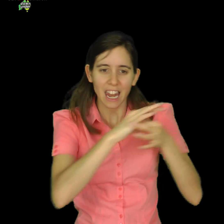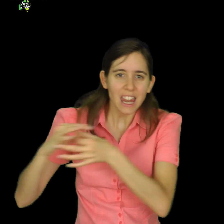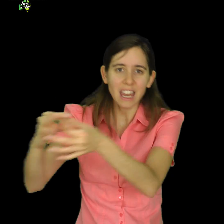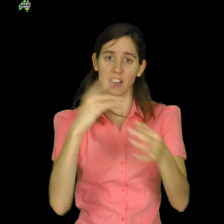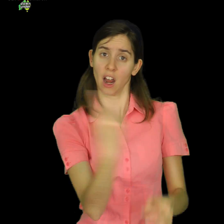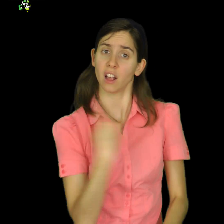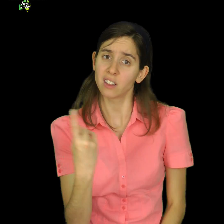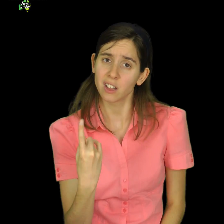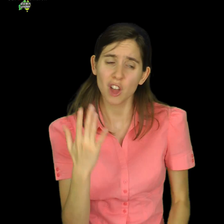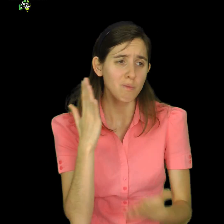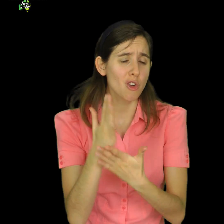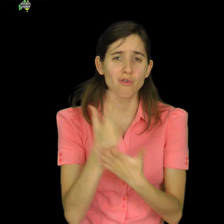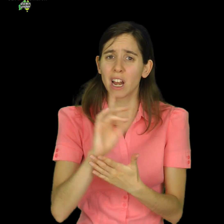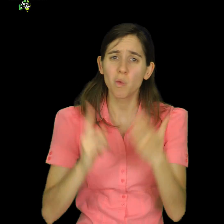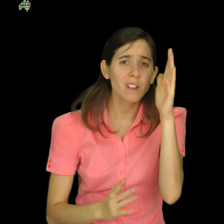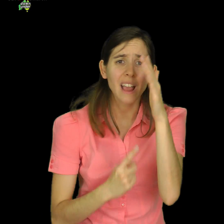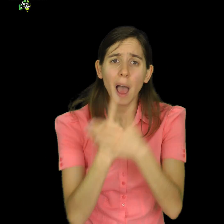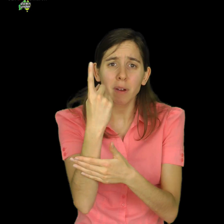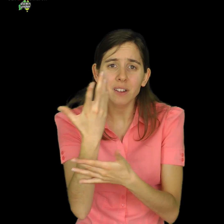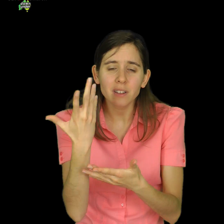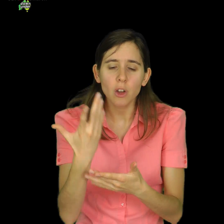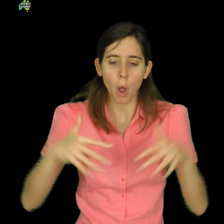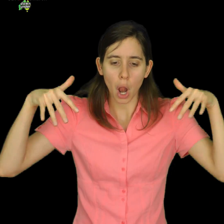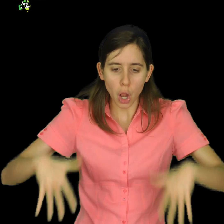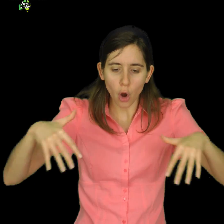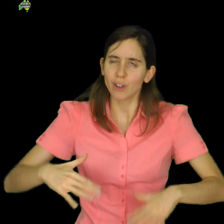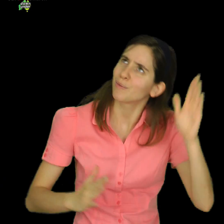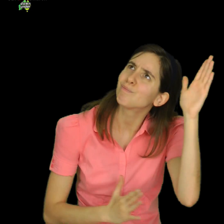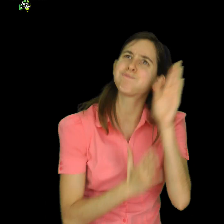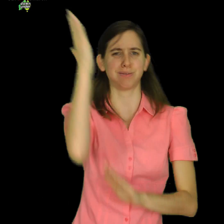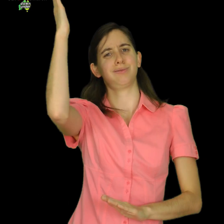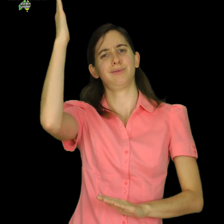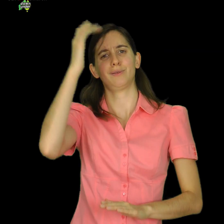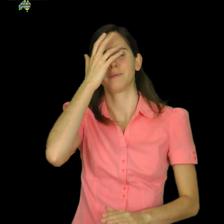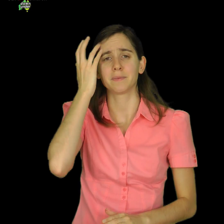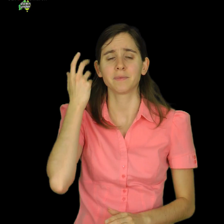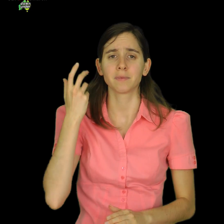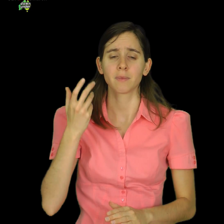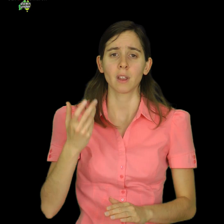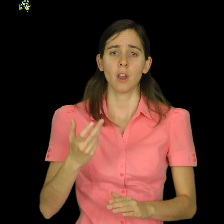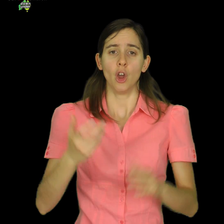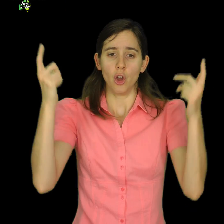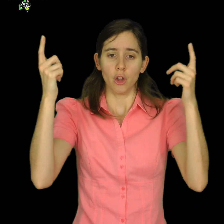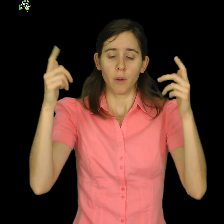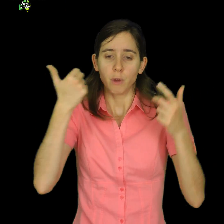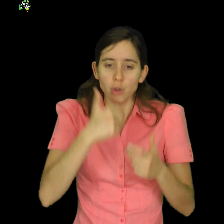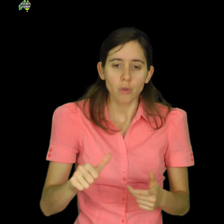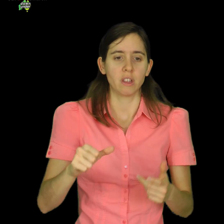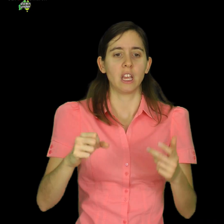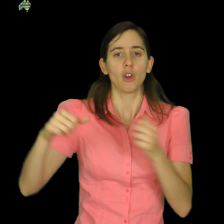rise to the highest rates of loneliness ever recorded. Heavy social media users are 2.7 times